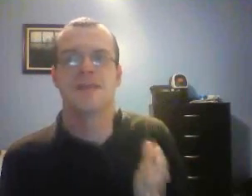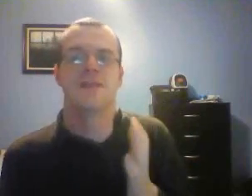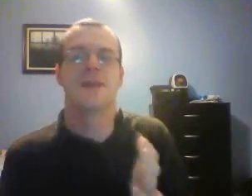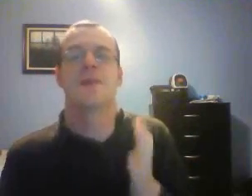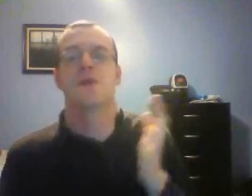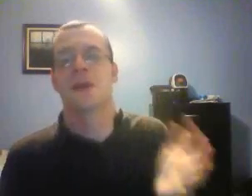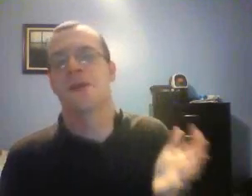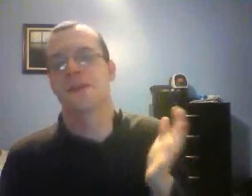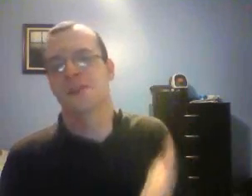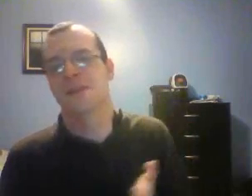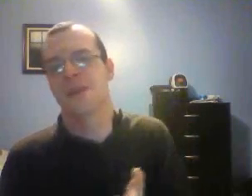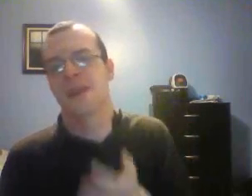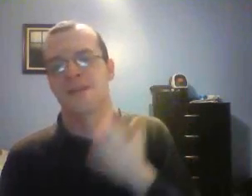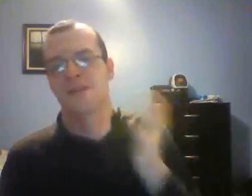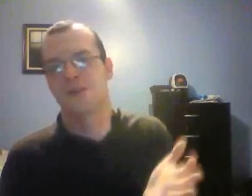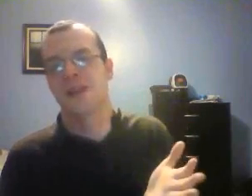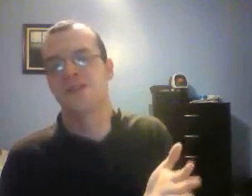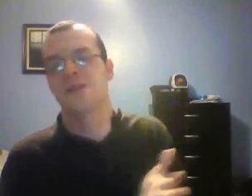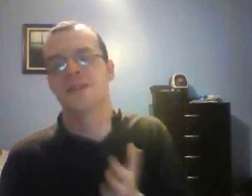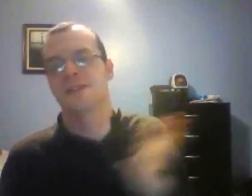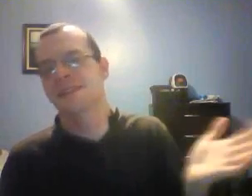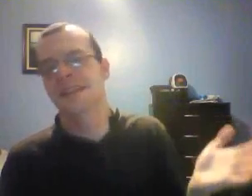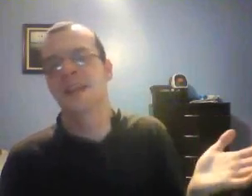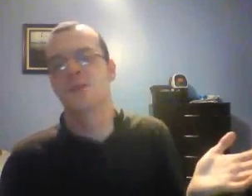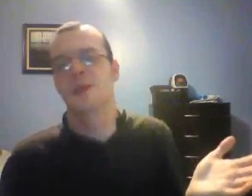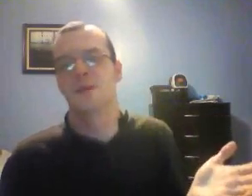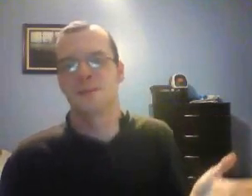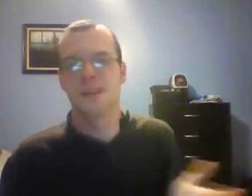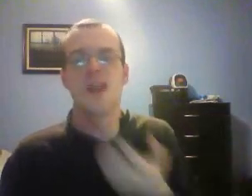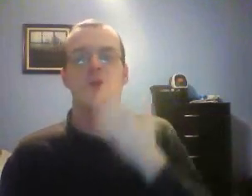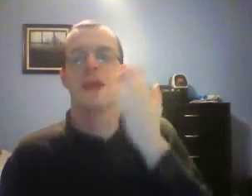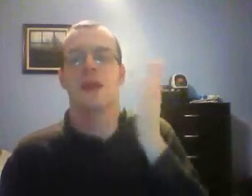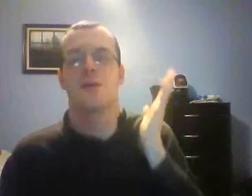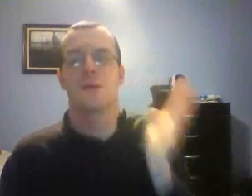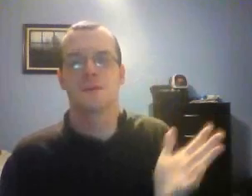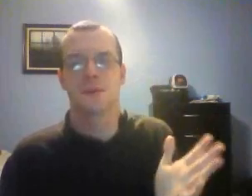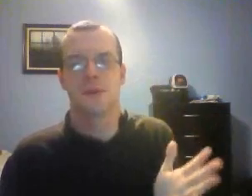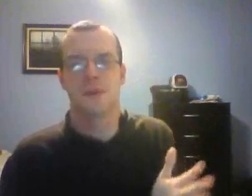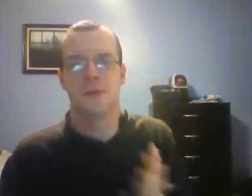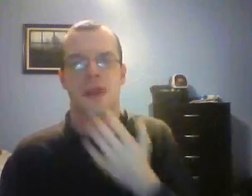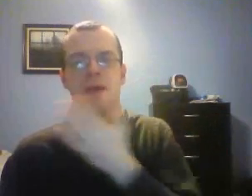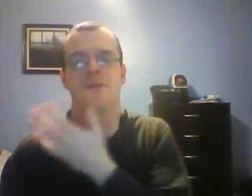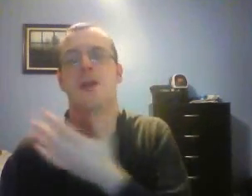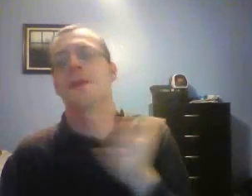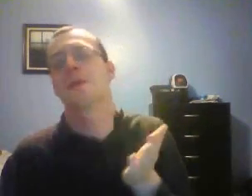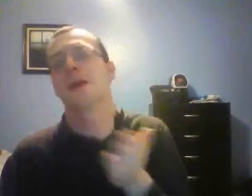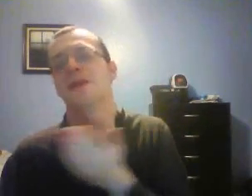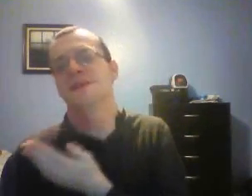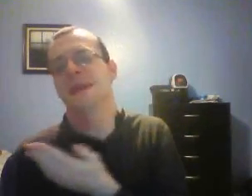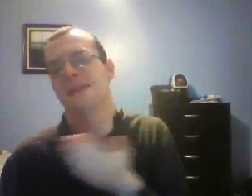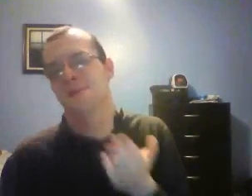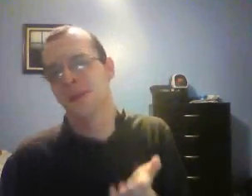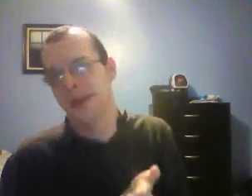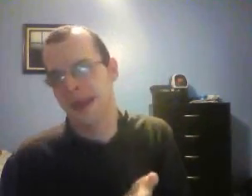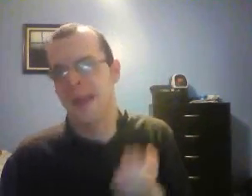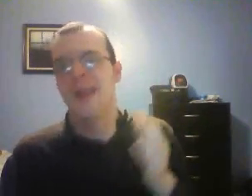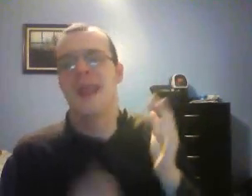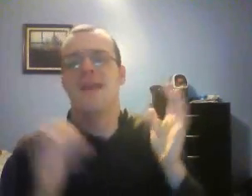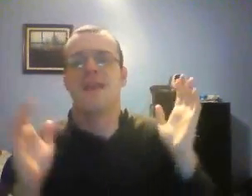take the time to crown a champion. It's a two-day tournament, 16 competitors. We got our first look at them following Raw this past Monday. And